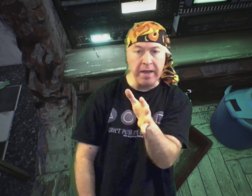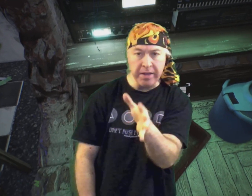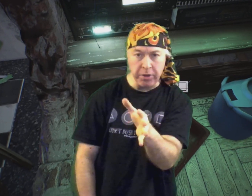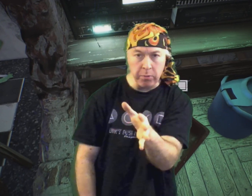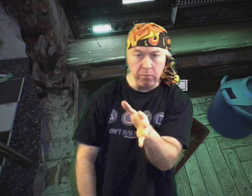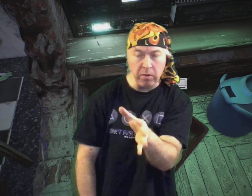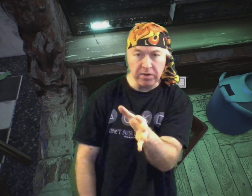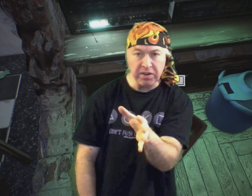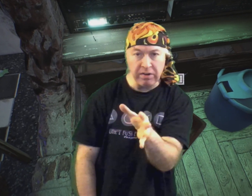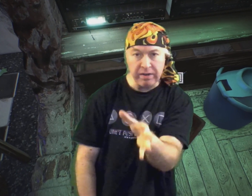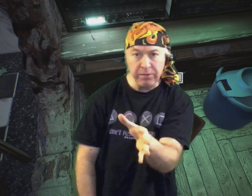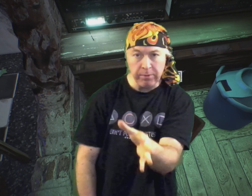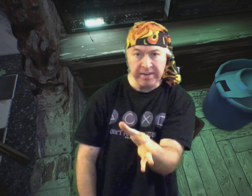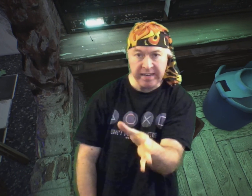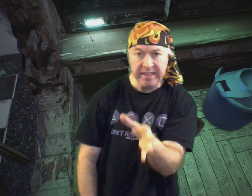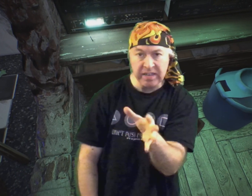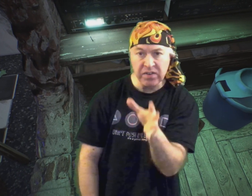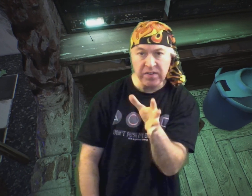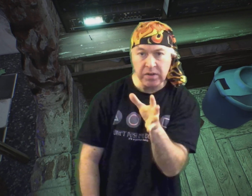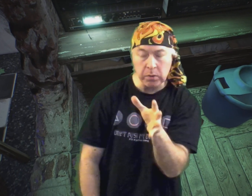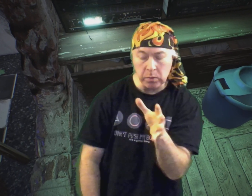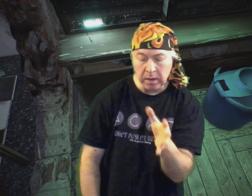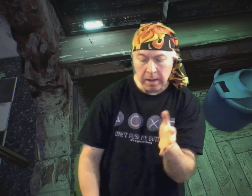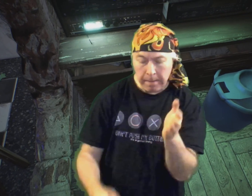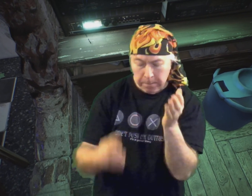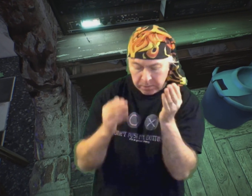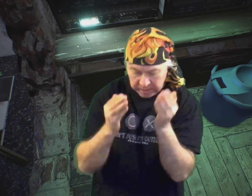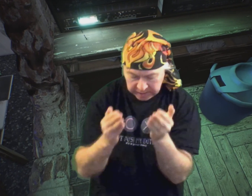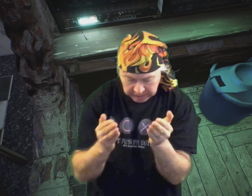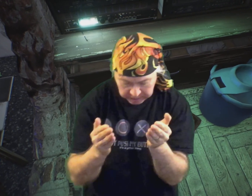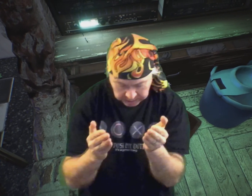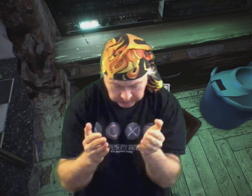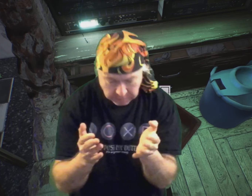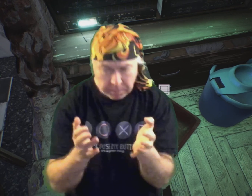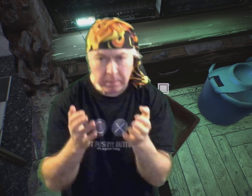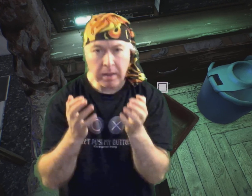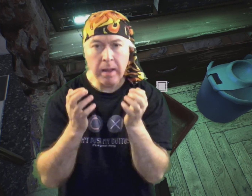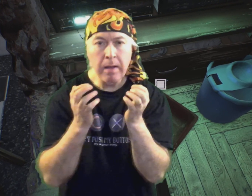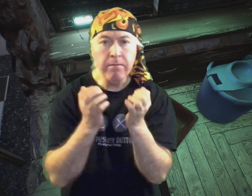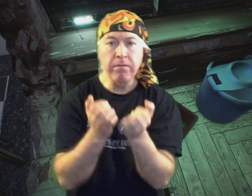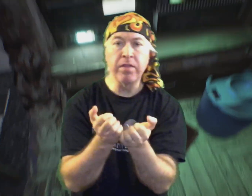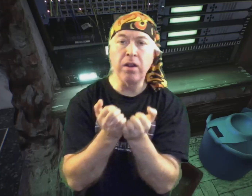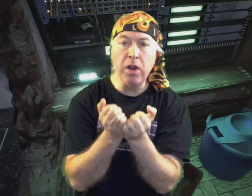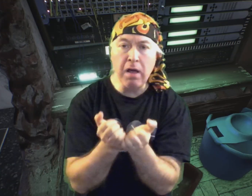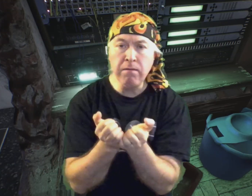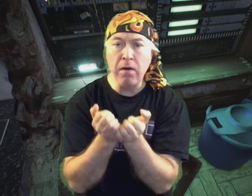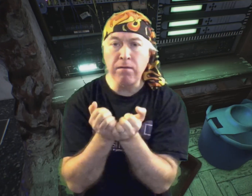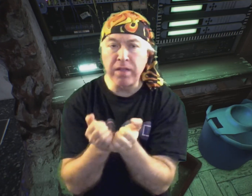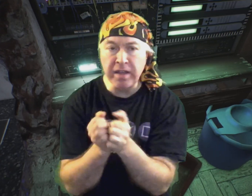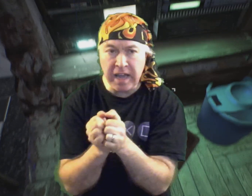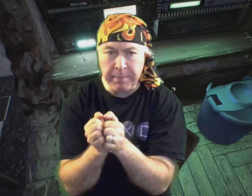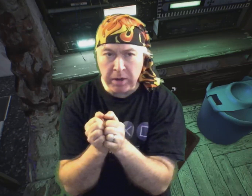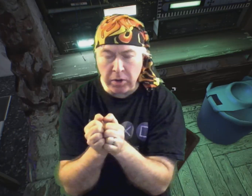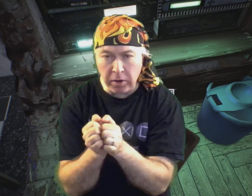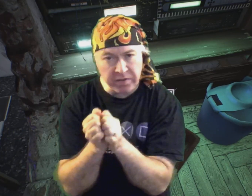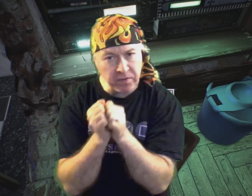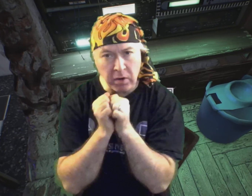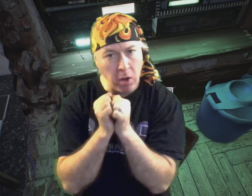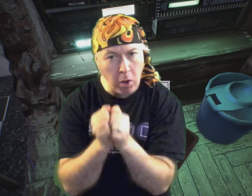you, Rockstar, if you see this video, please, for the love of the gaming gods, for all